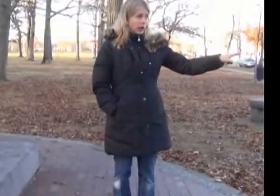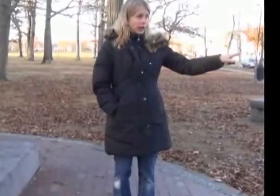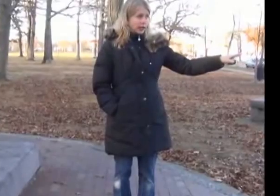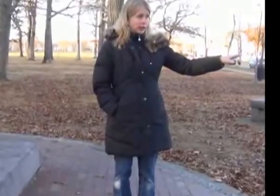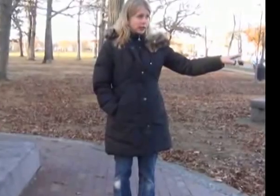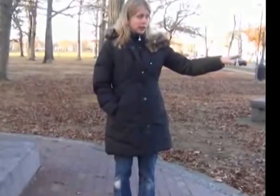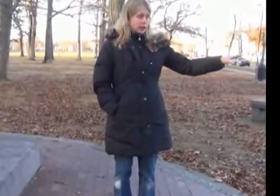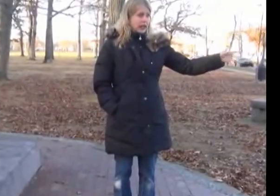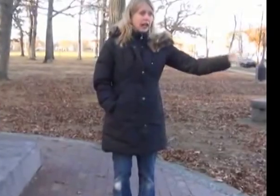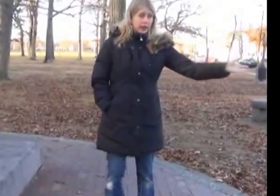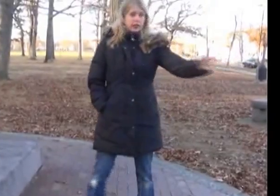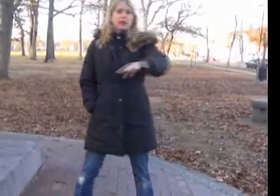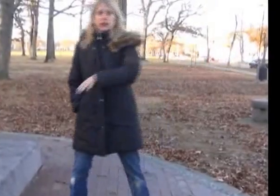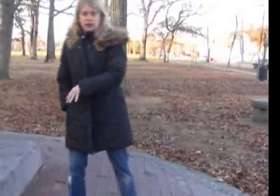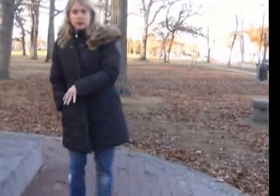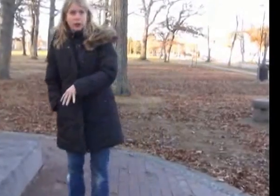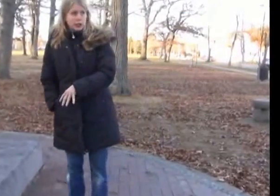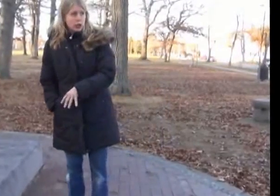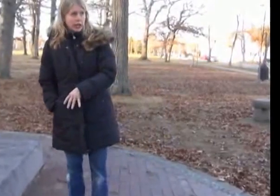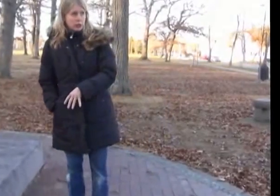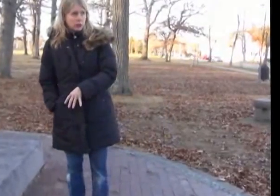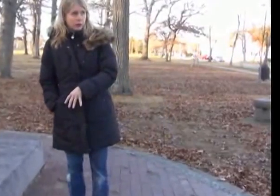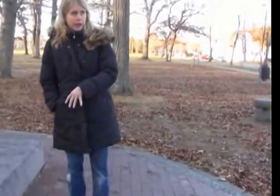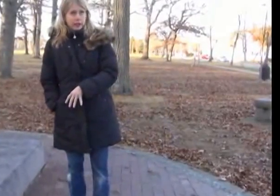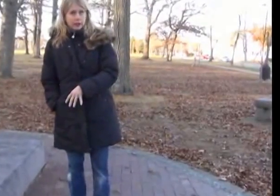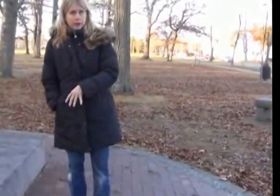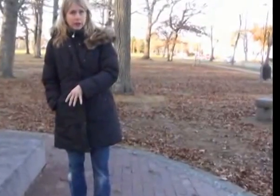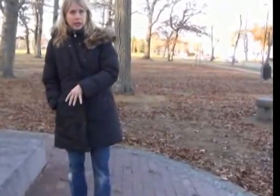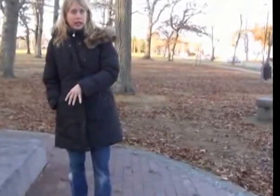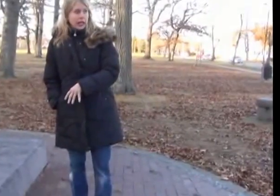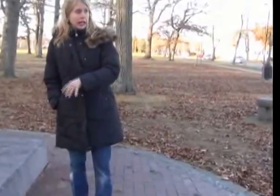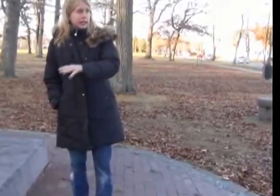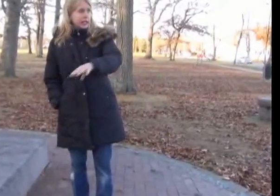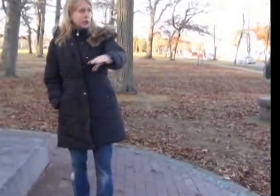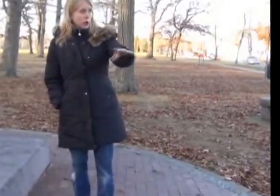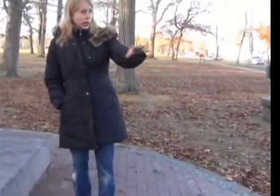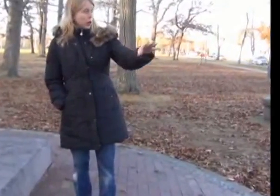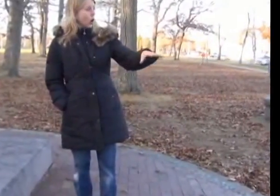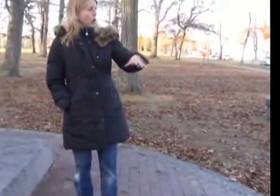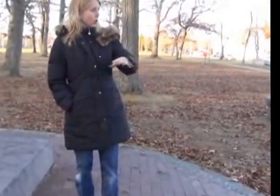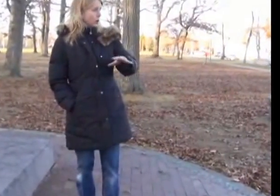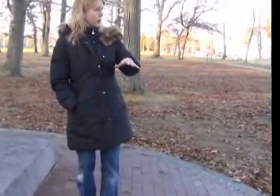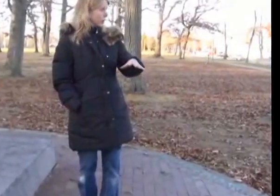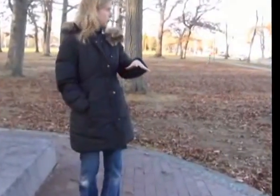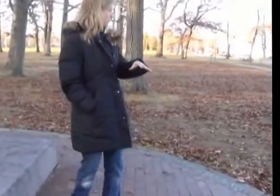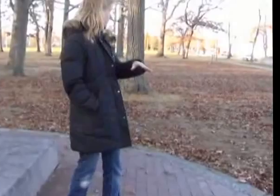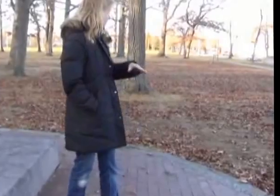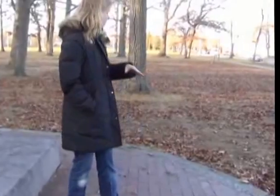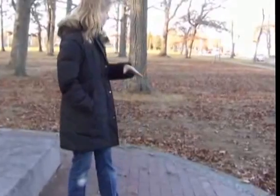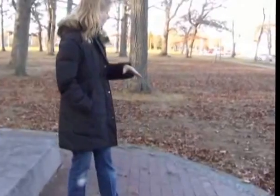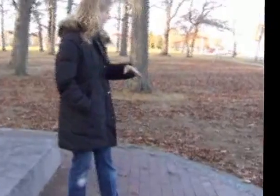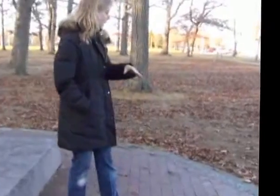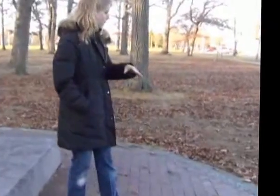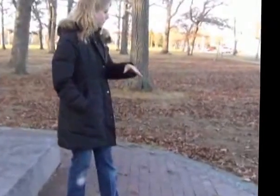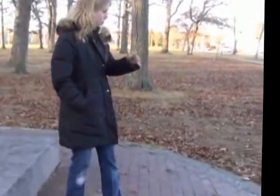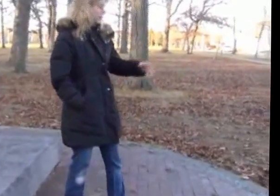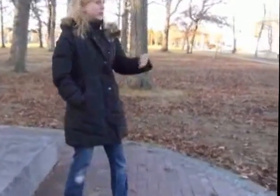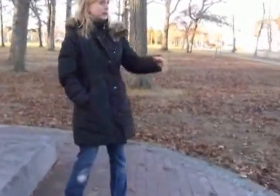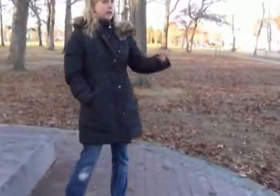away. And then this French doctor would find him. And he went all over with this